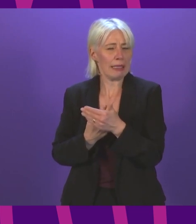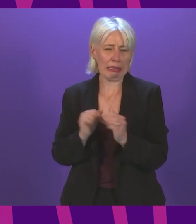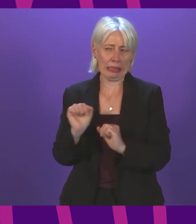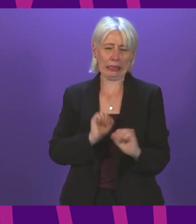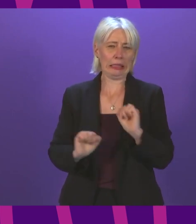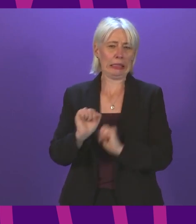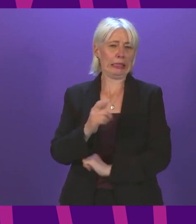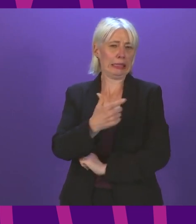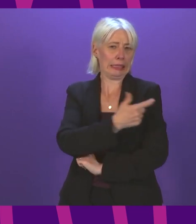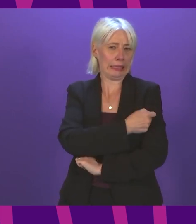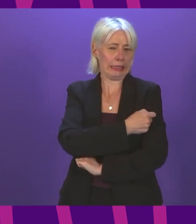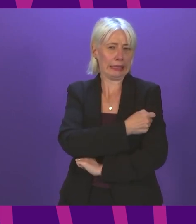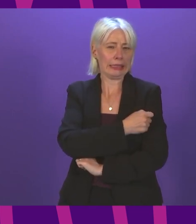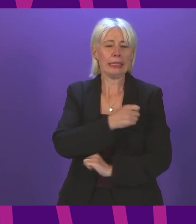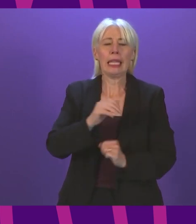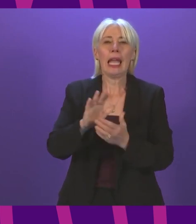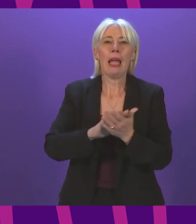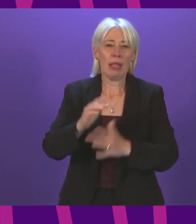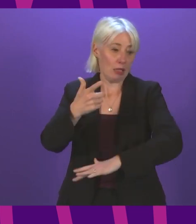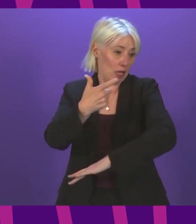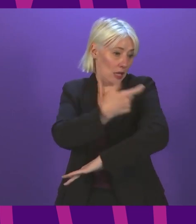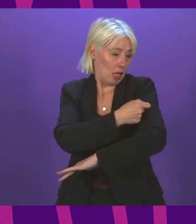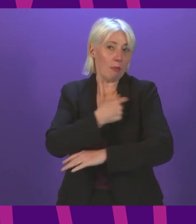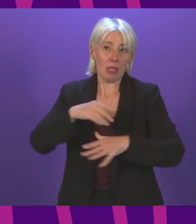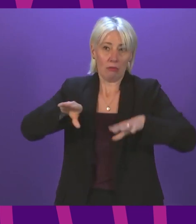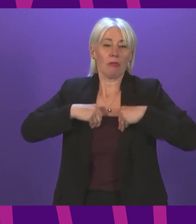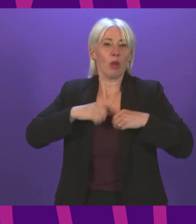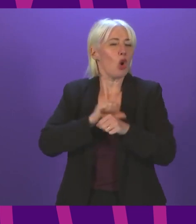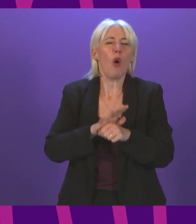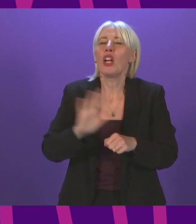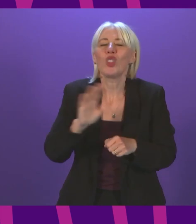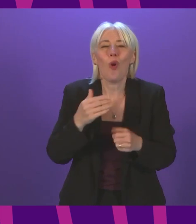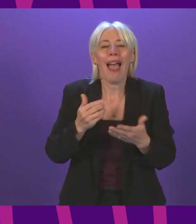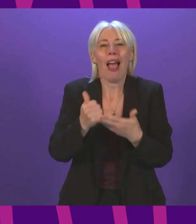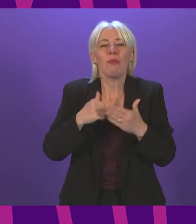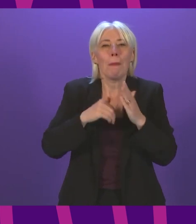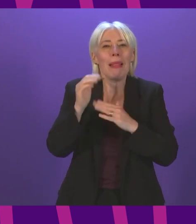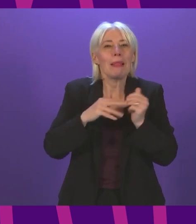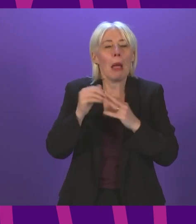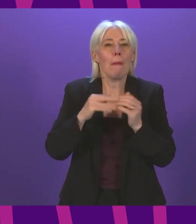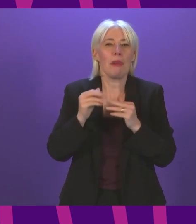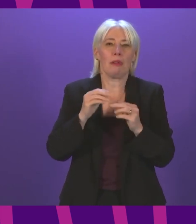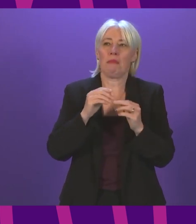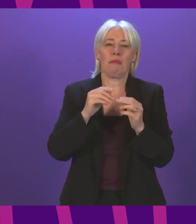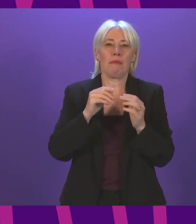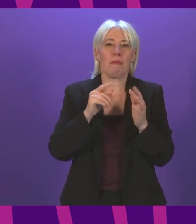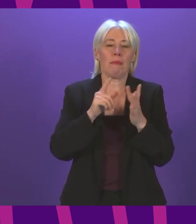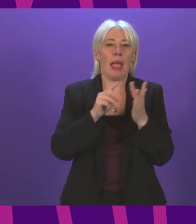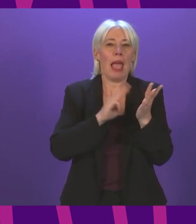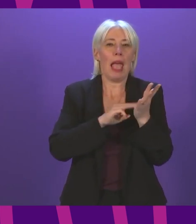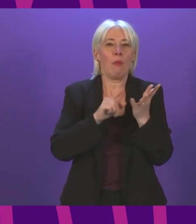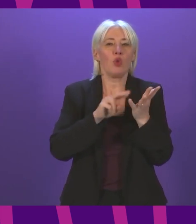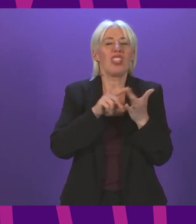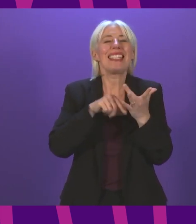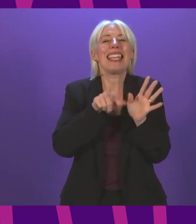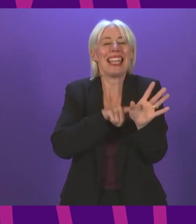cause a COVID infection. It actually helps build up immunity to the virus. Can the First Minister outline what specific targeted action is being